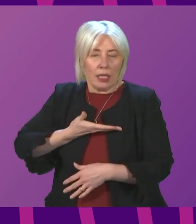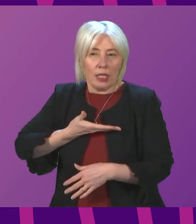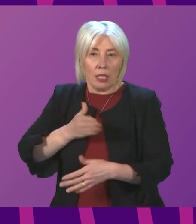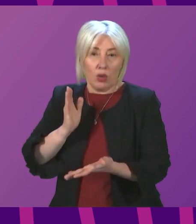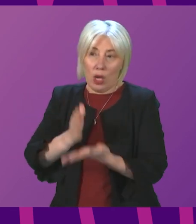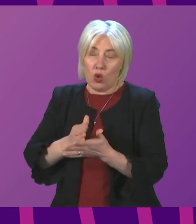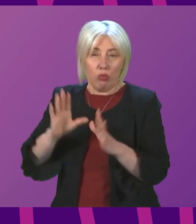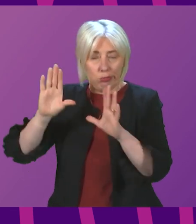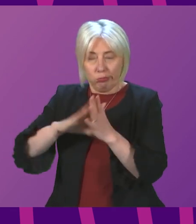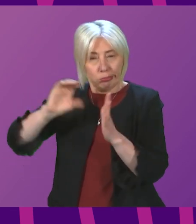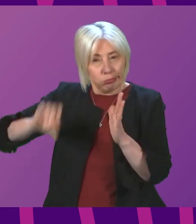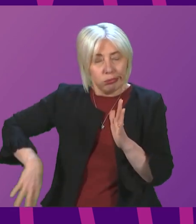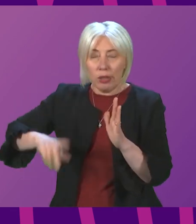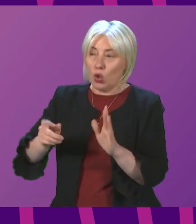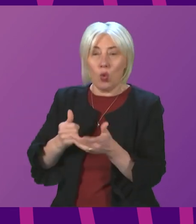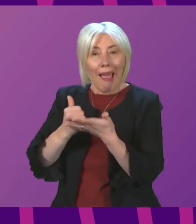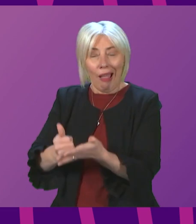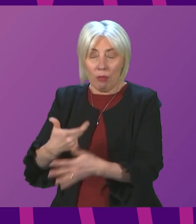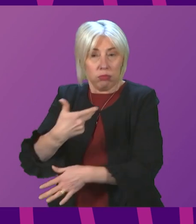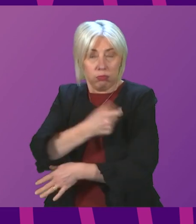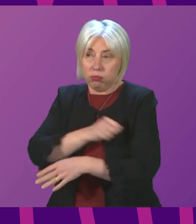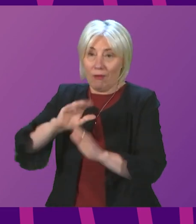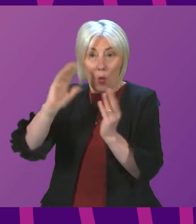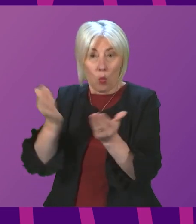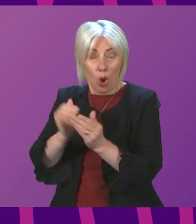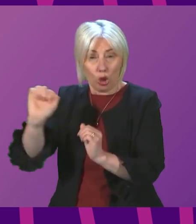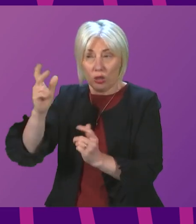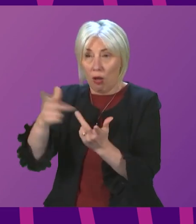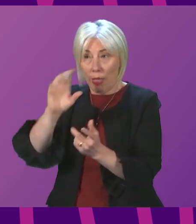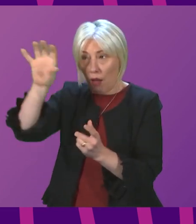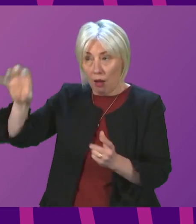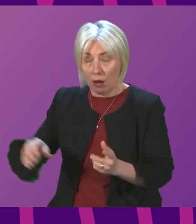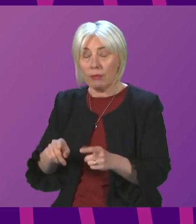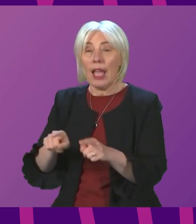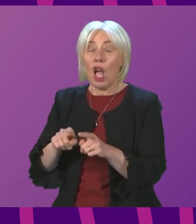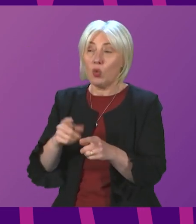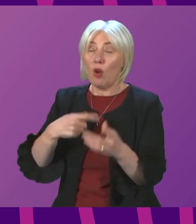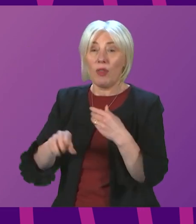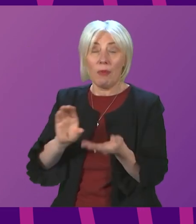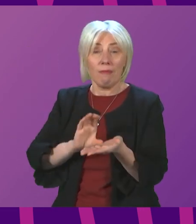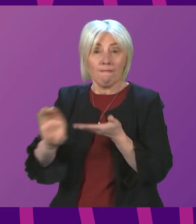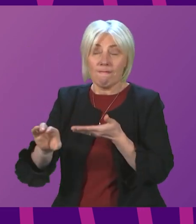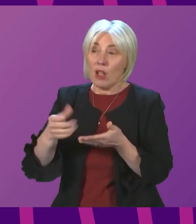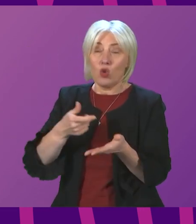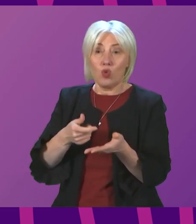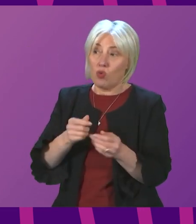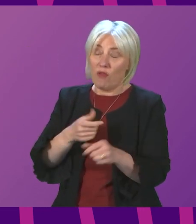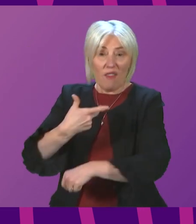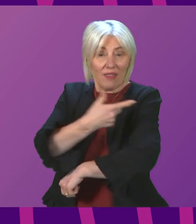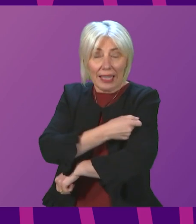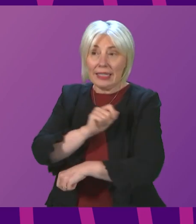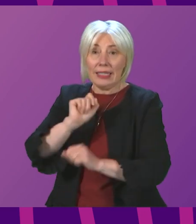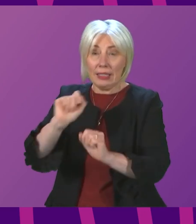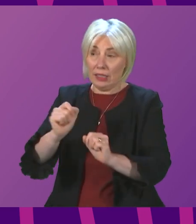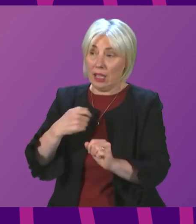And for Scotland, although not part of the COVAX scheme, we provided international development funding to support vaccine preparedness and delivery in